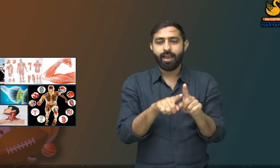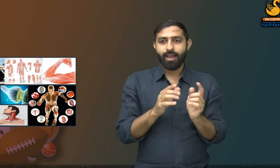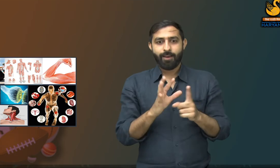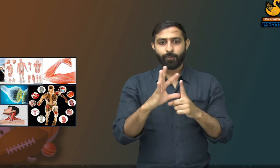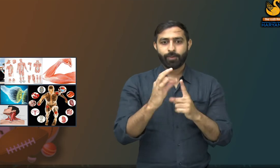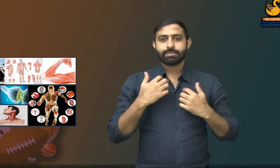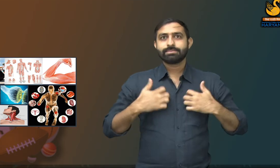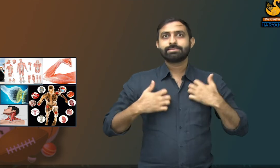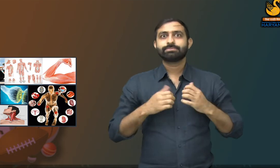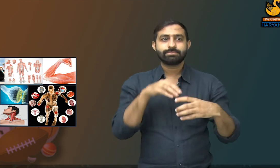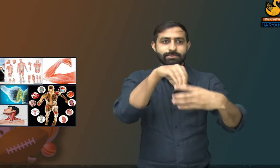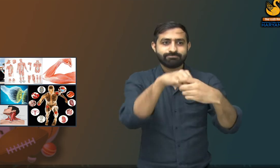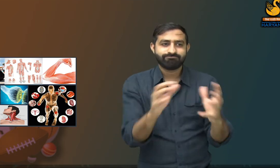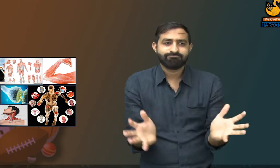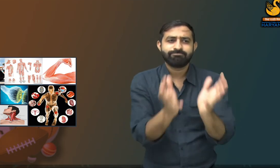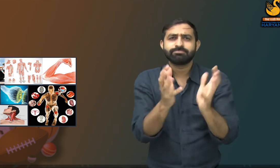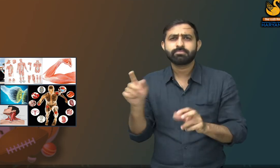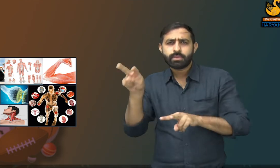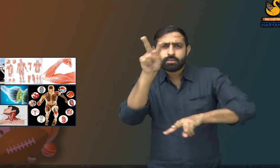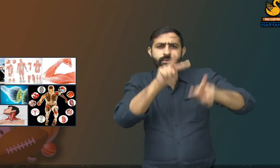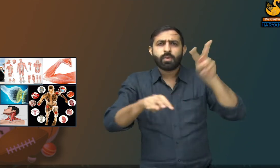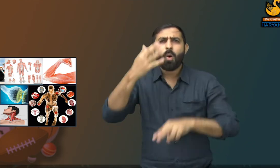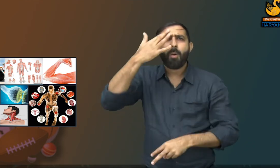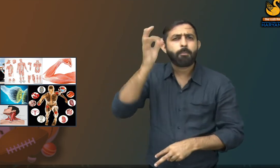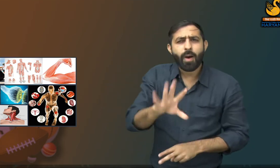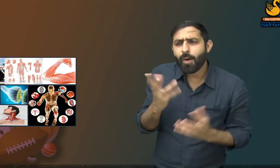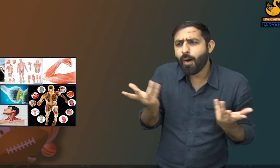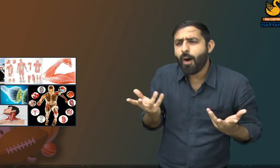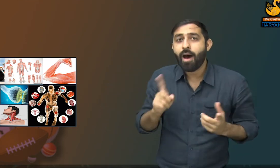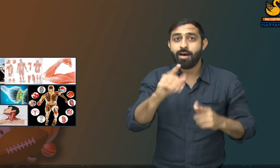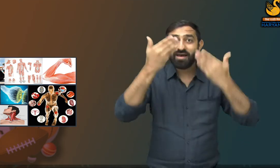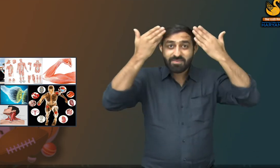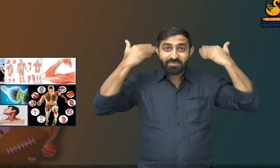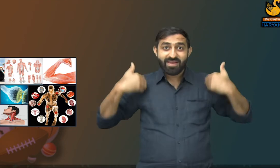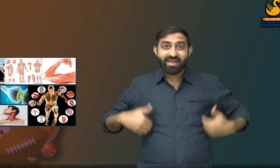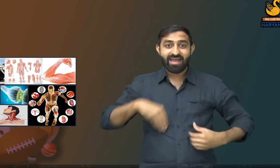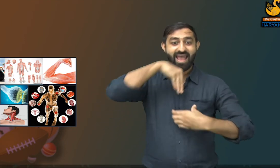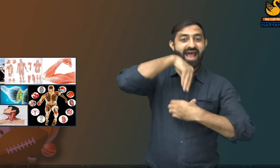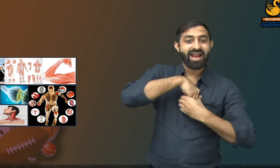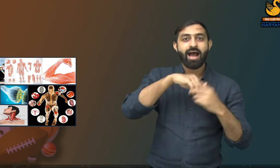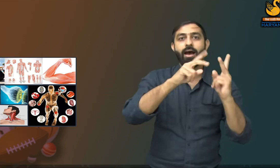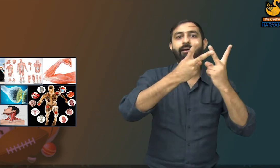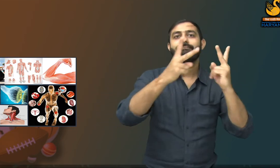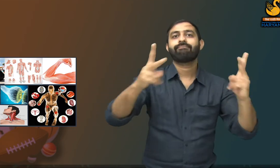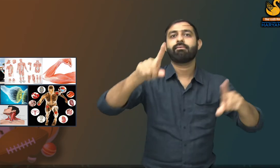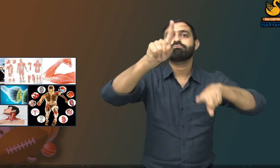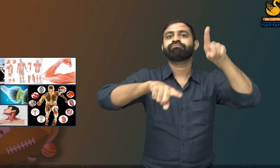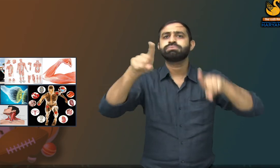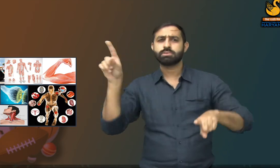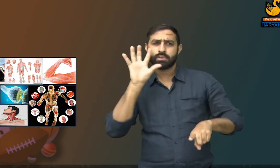sports which are easy for them to learn. So the study of anatomy and physiology are essential to